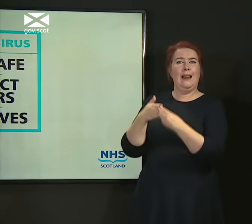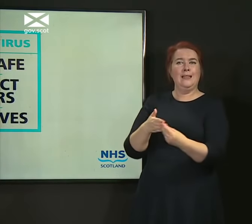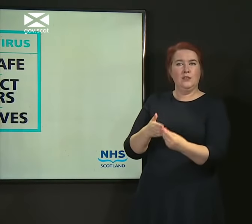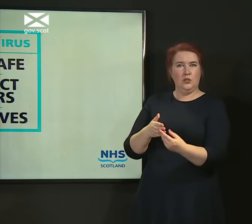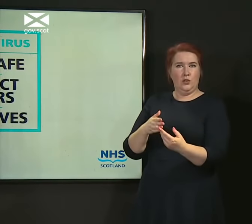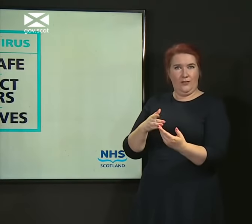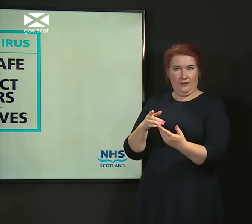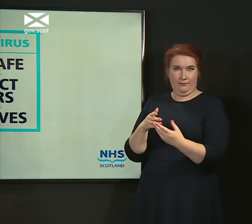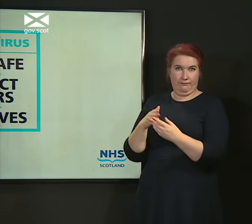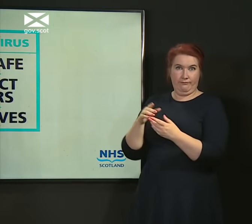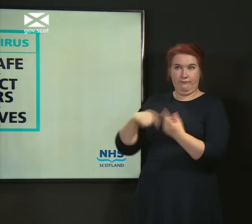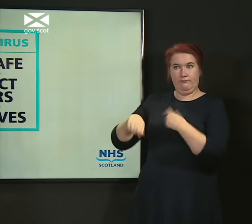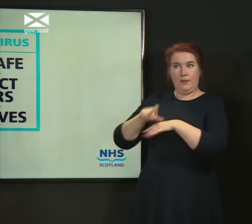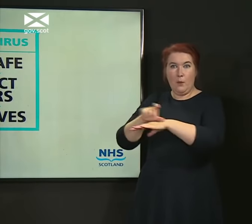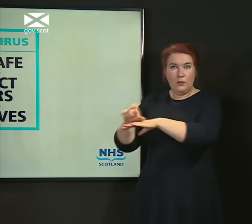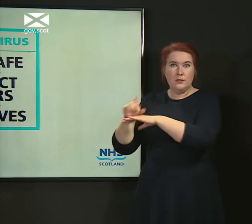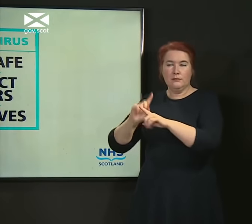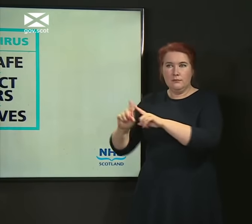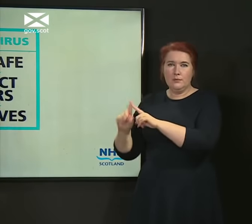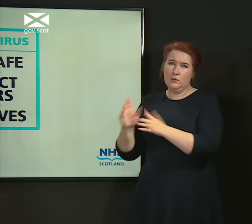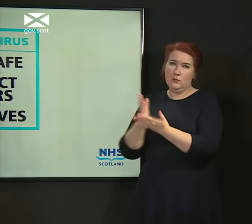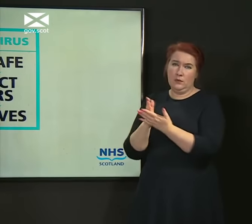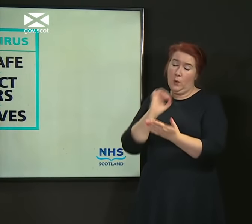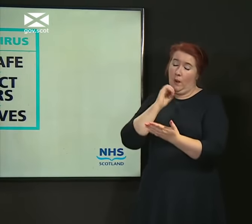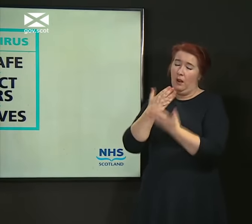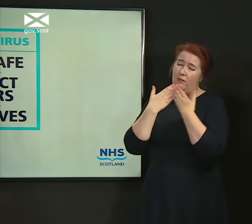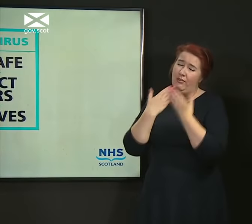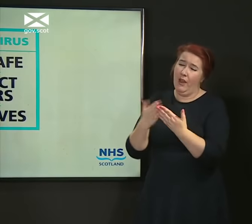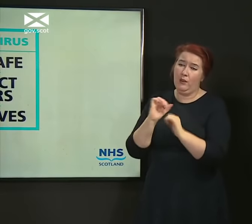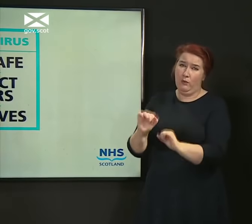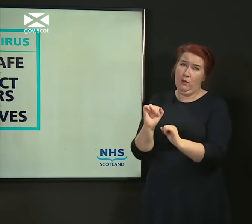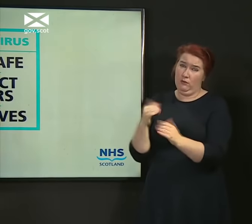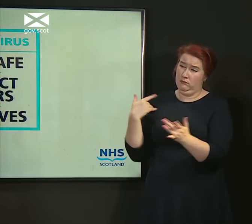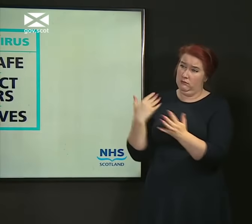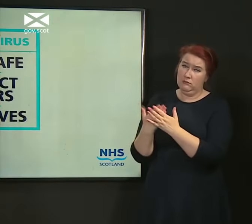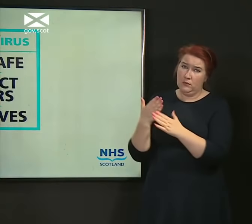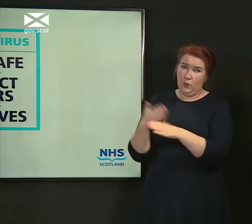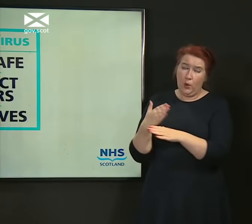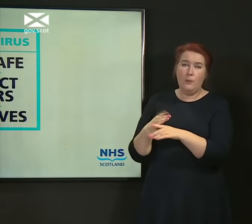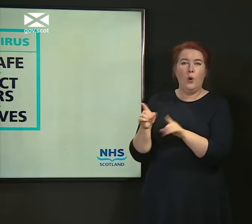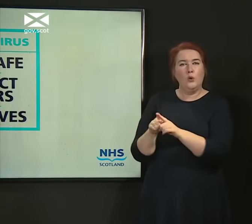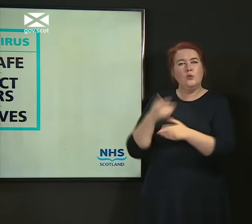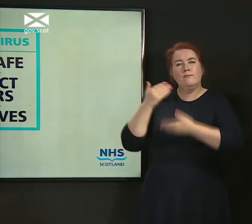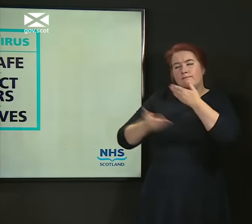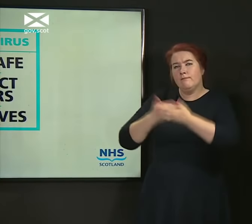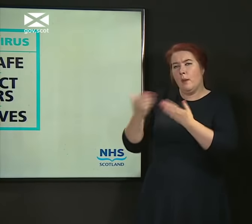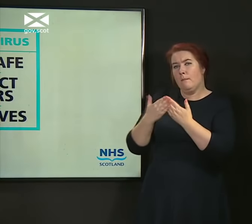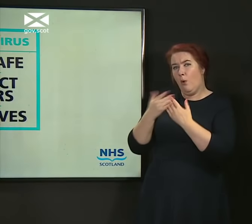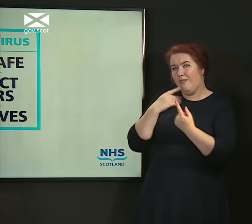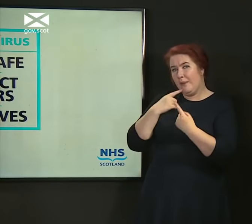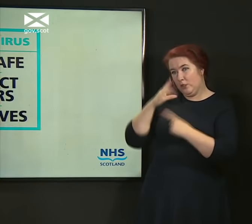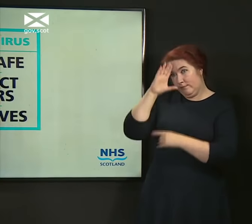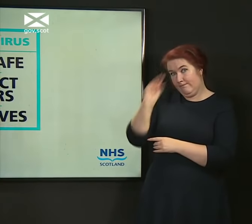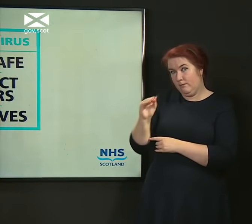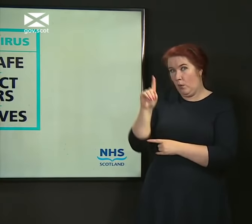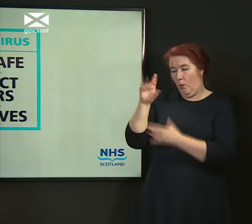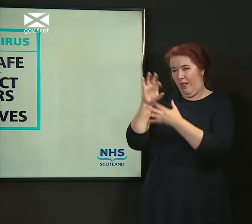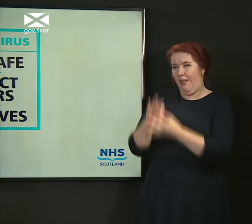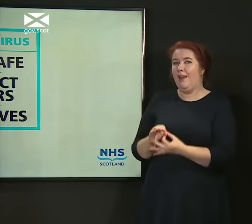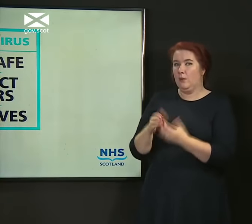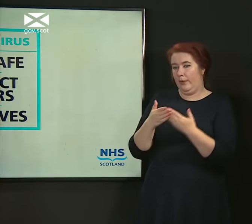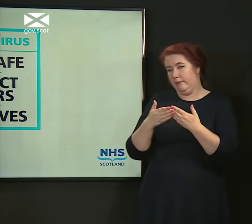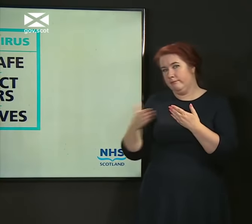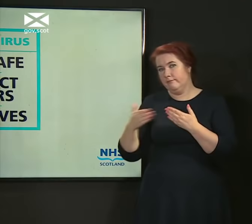both express our thanks for everything they've done up to this point, but also to describe in more detail what this guidance means, particularly